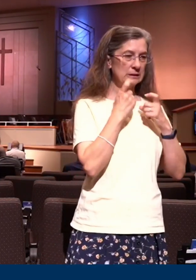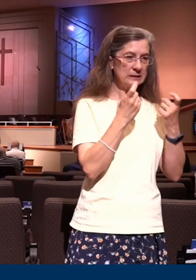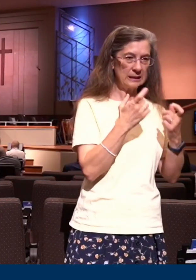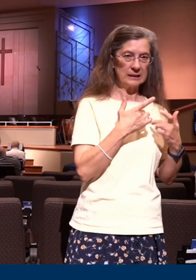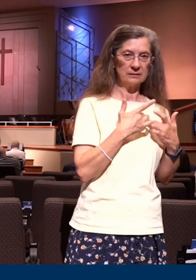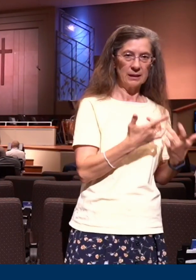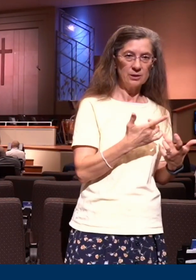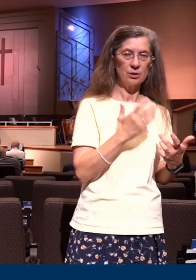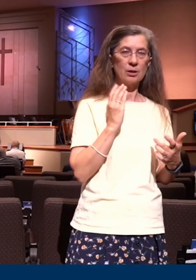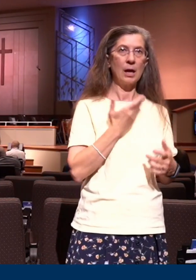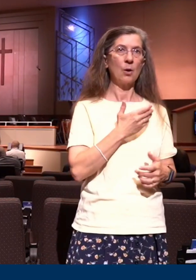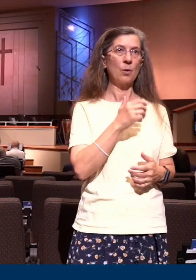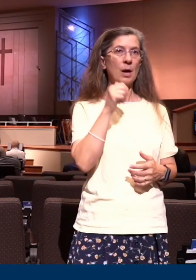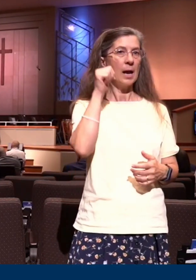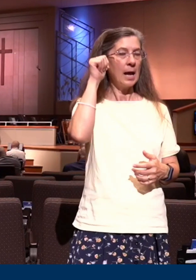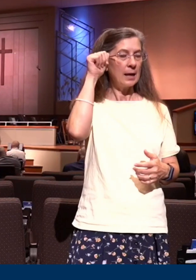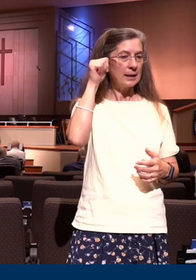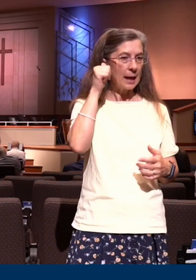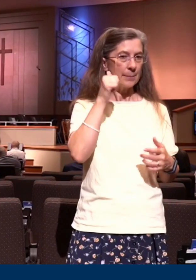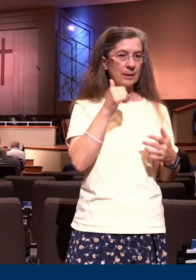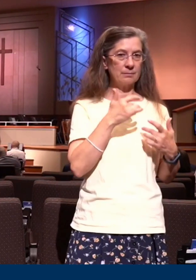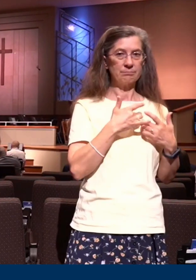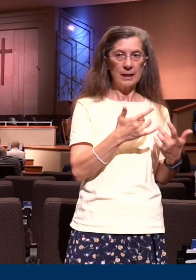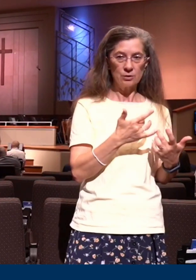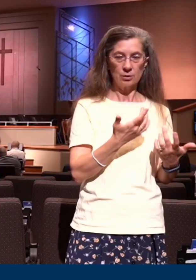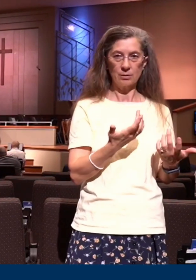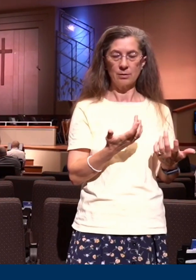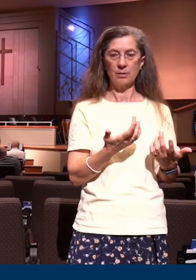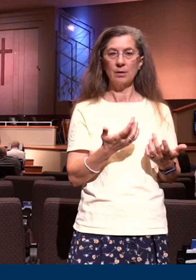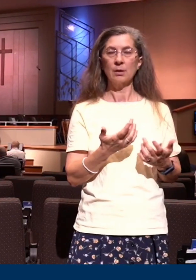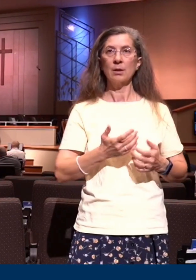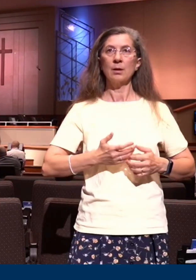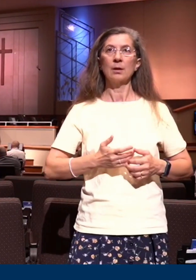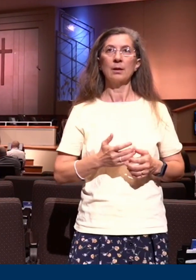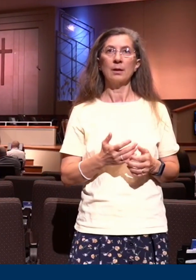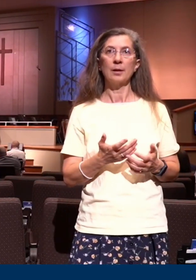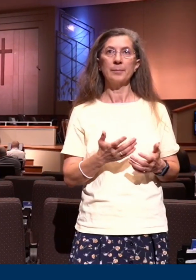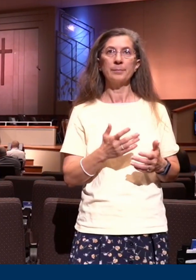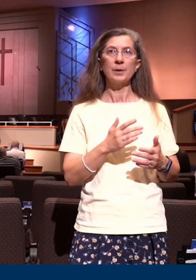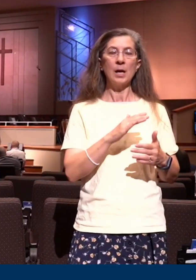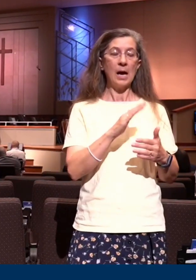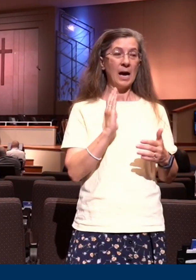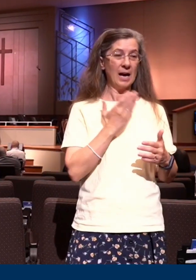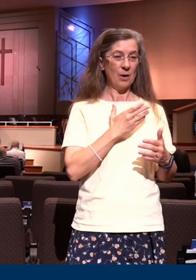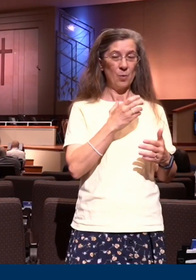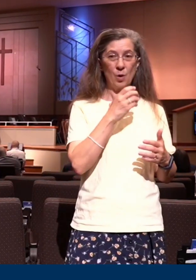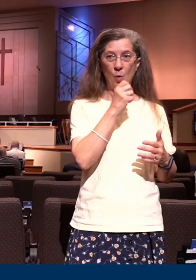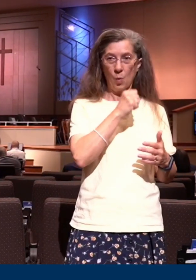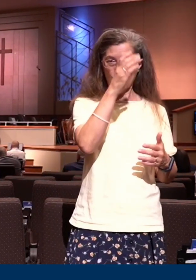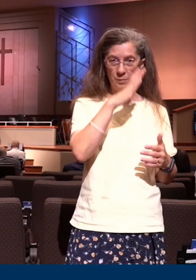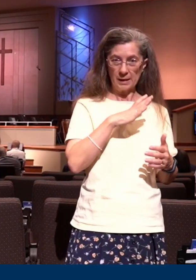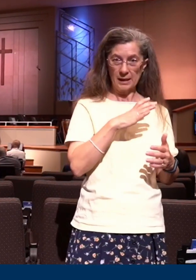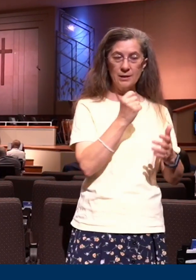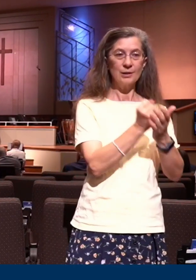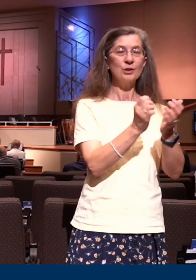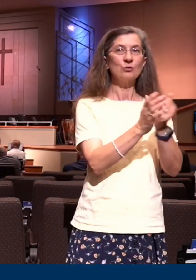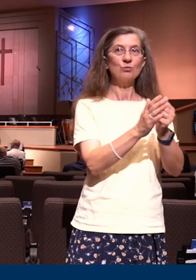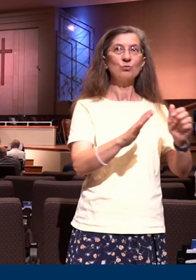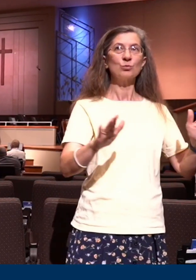nature. And the purpose of the old man being crucified with Christ shows us that we have victory